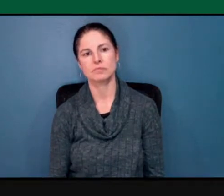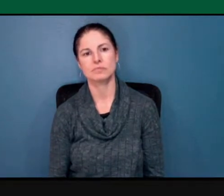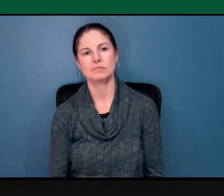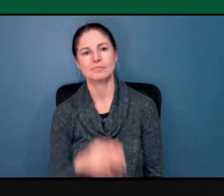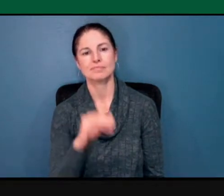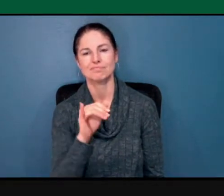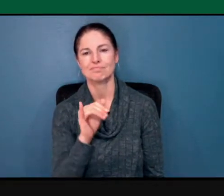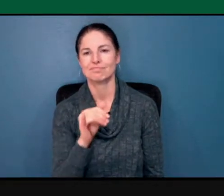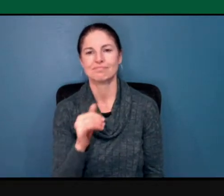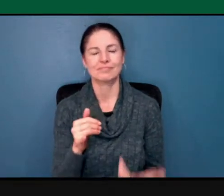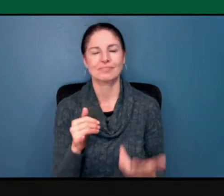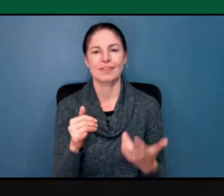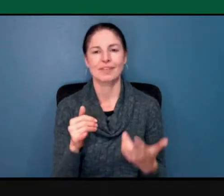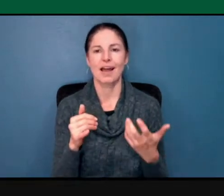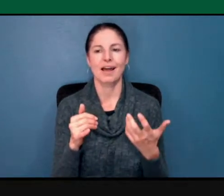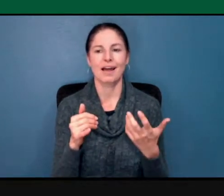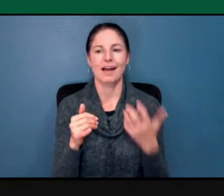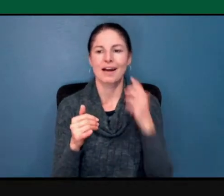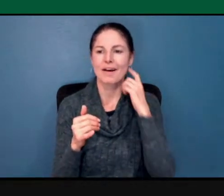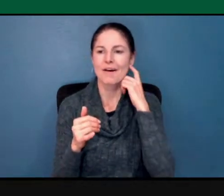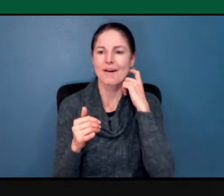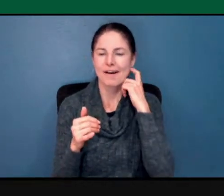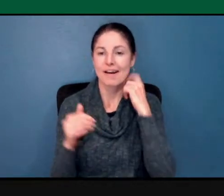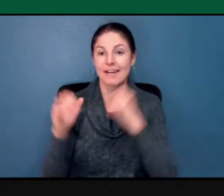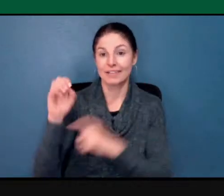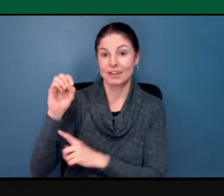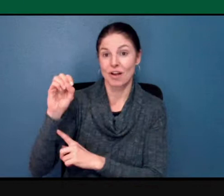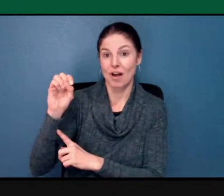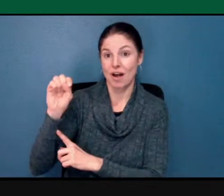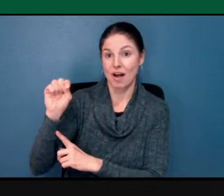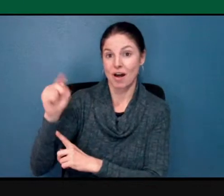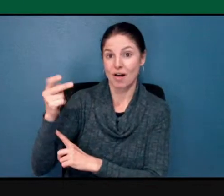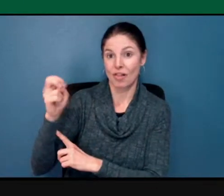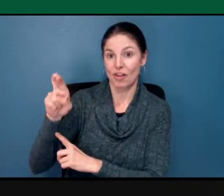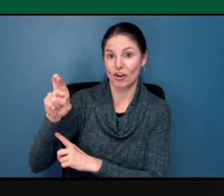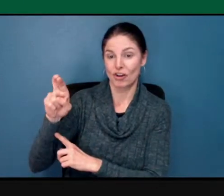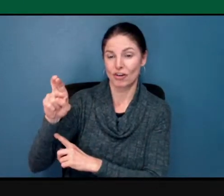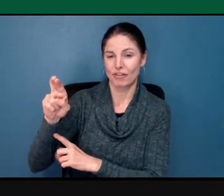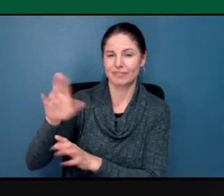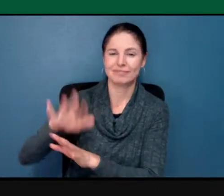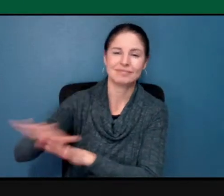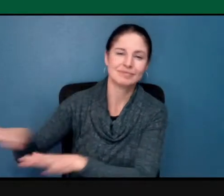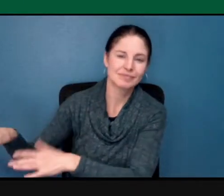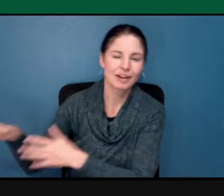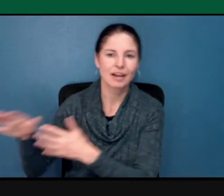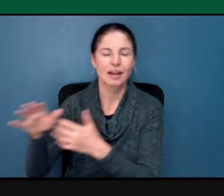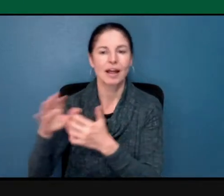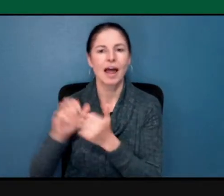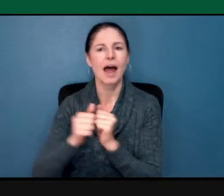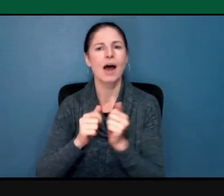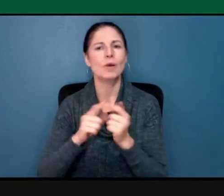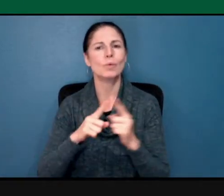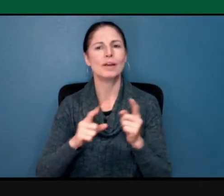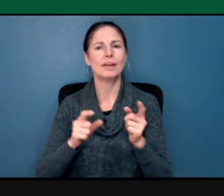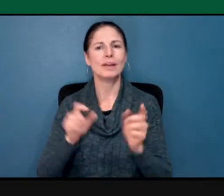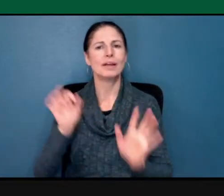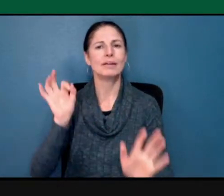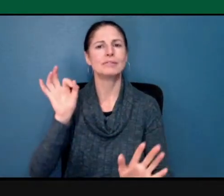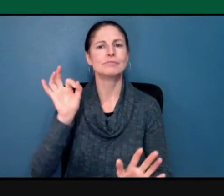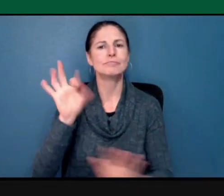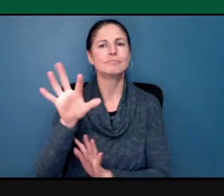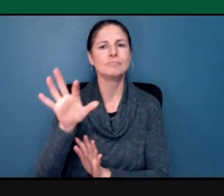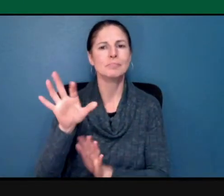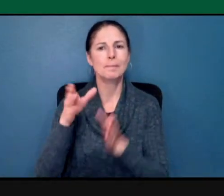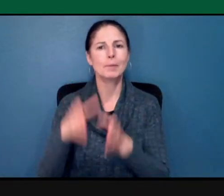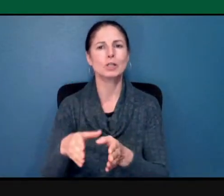instead of othering the other, right? And if we have curiosity, it